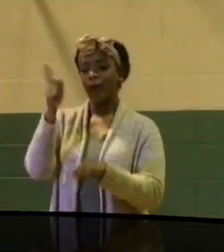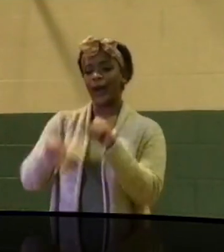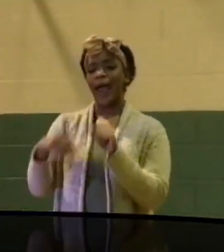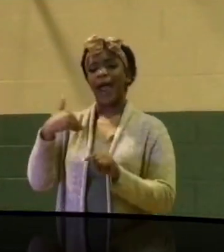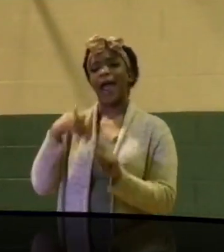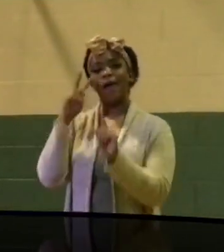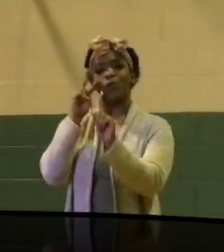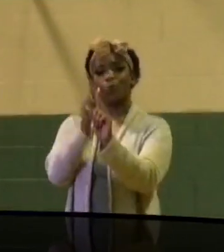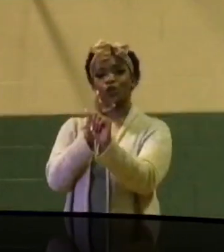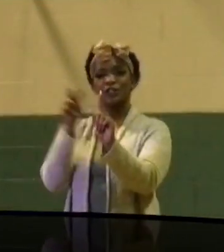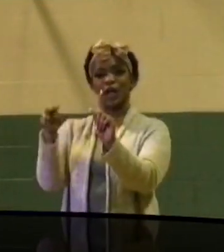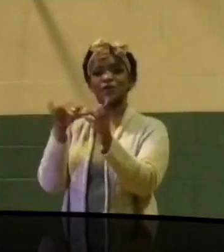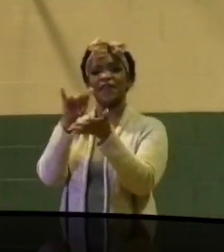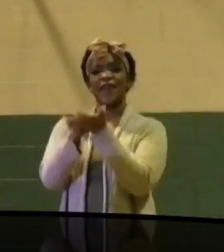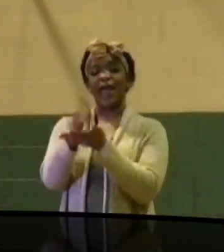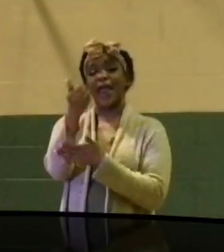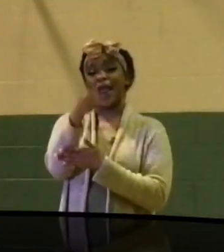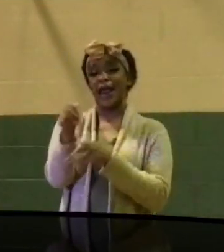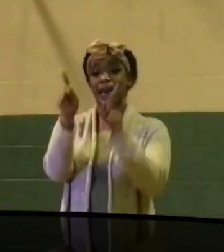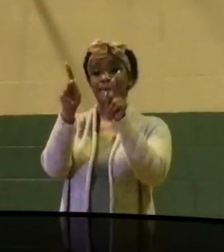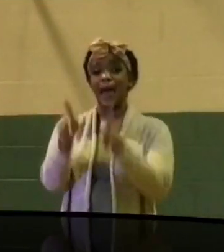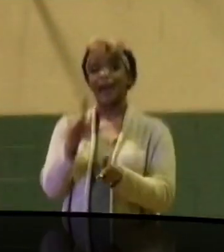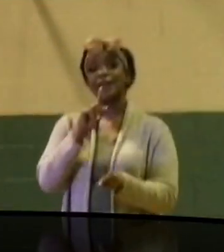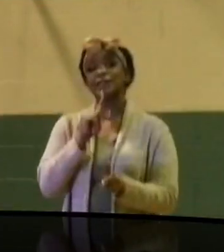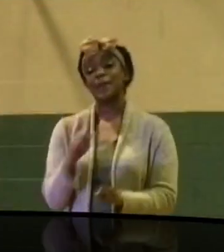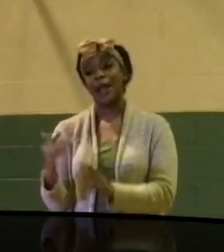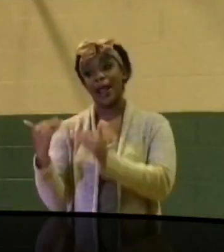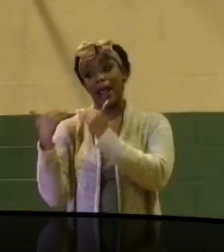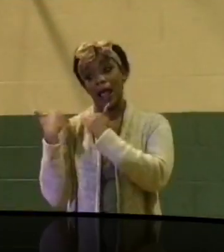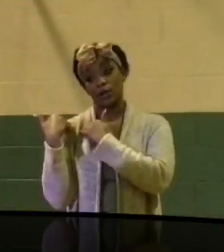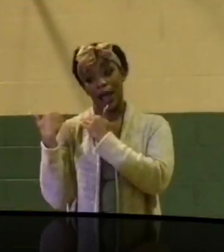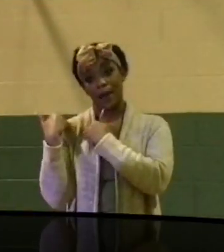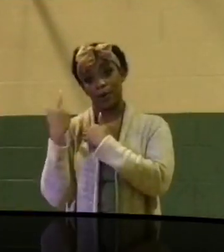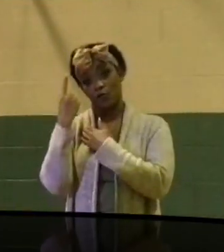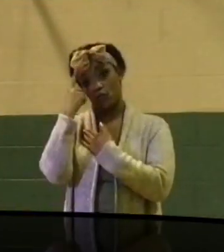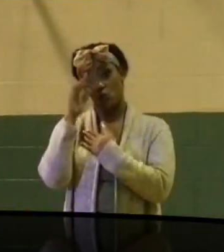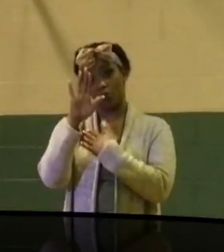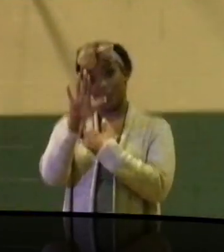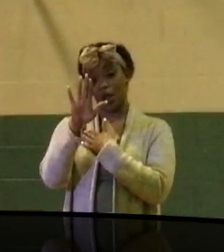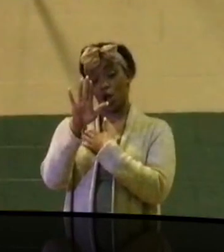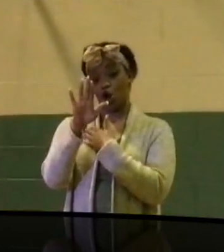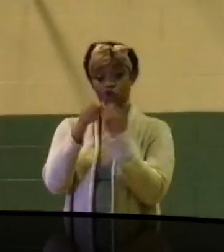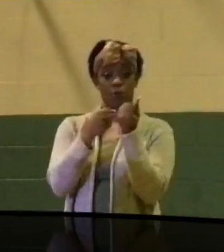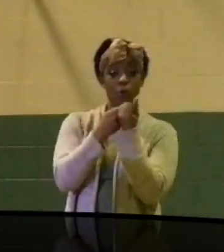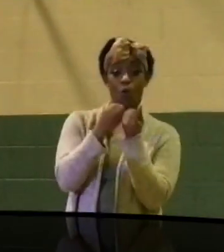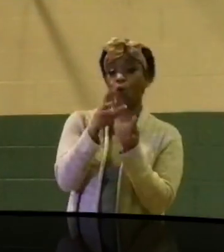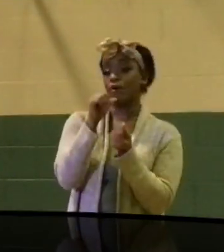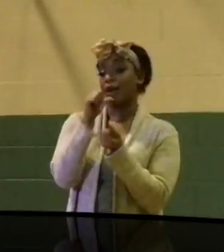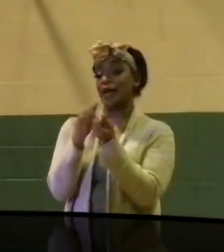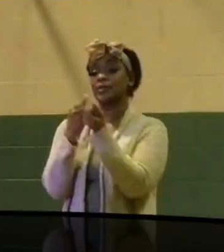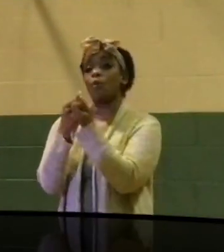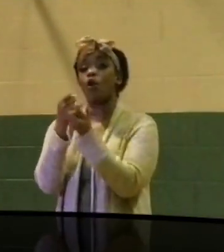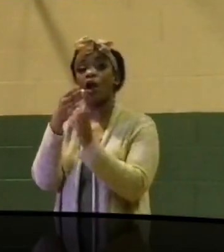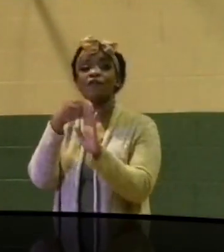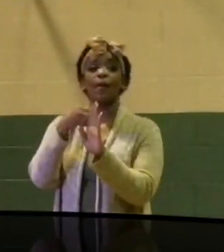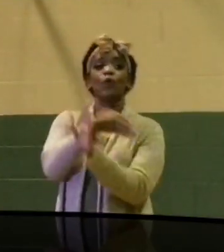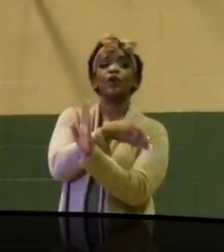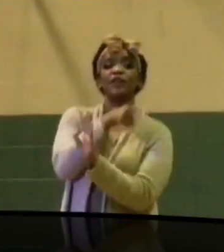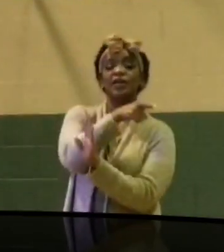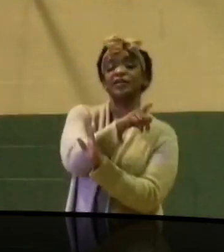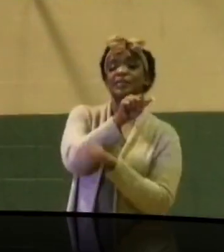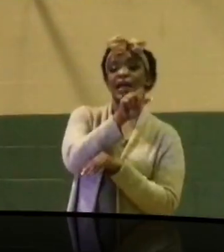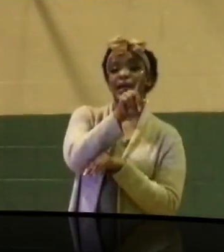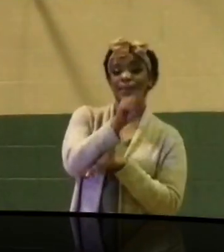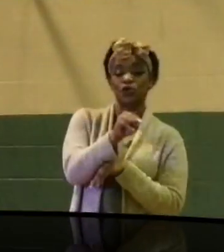anybody is being held liable for their support and or not support of a previous administration. It